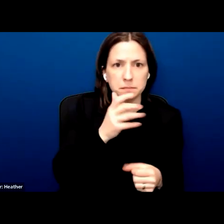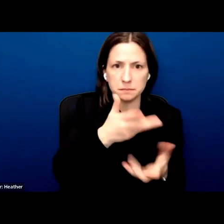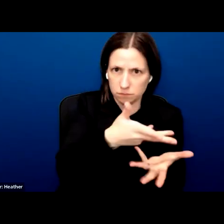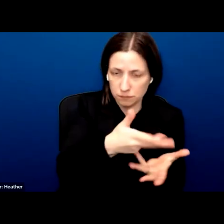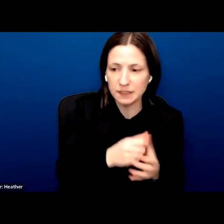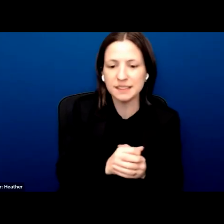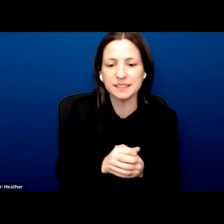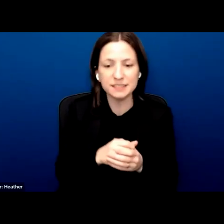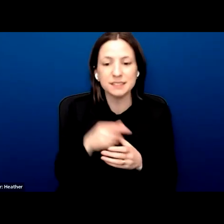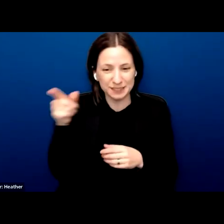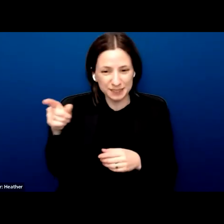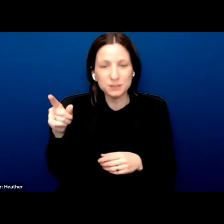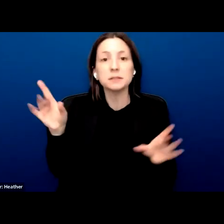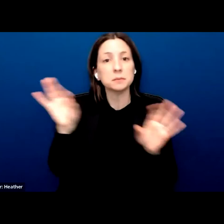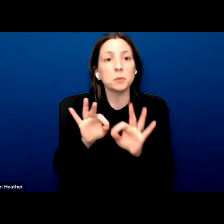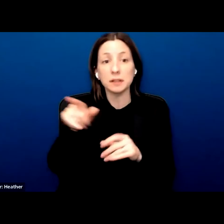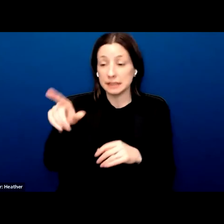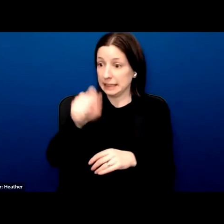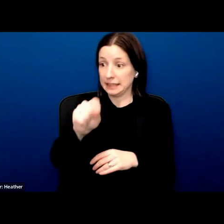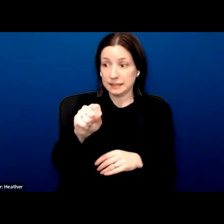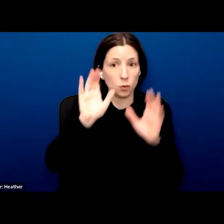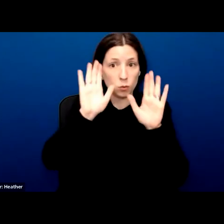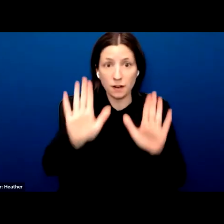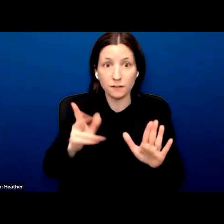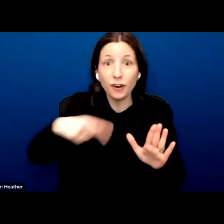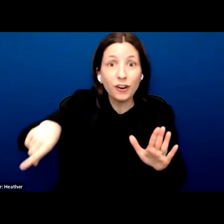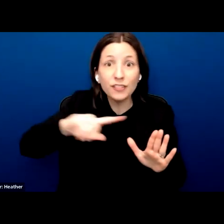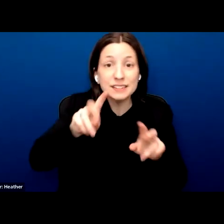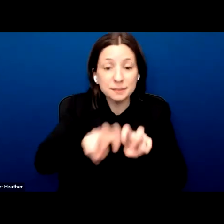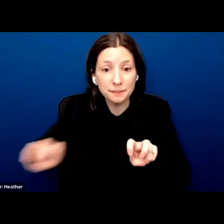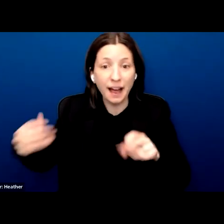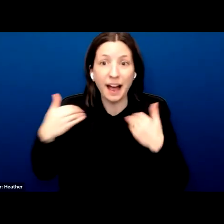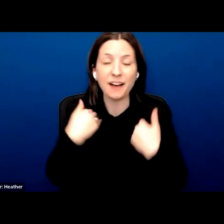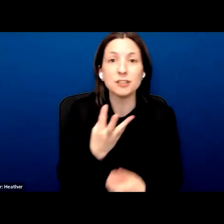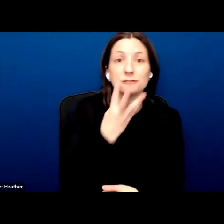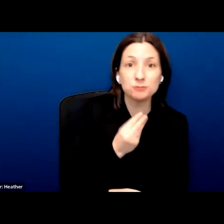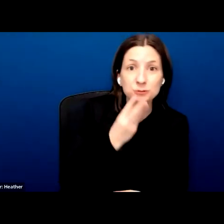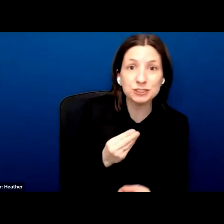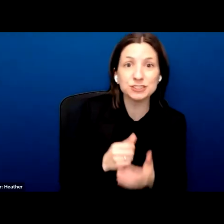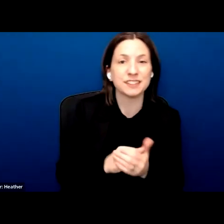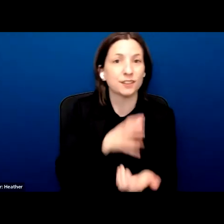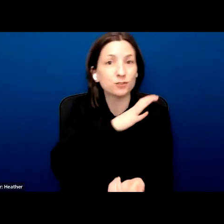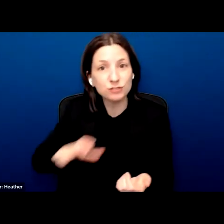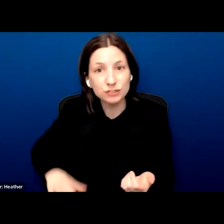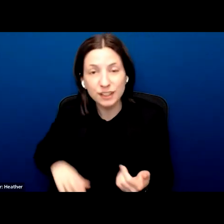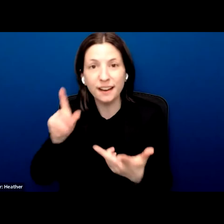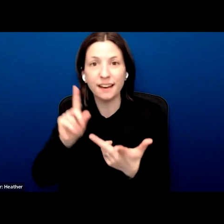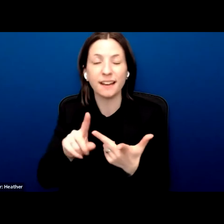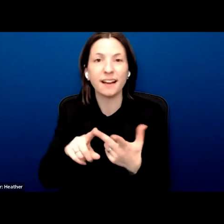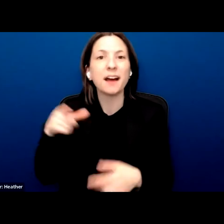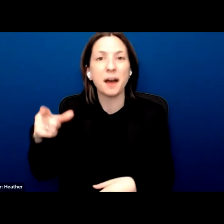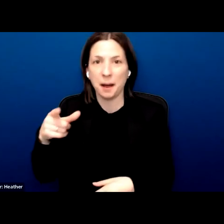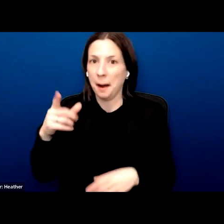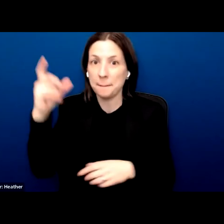interfaith reality, it's wonderful that this panel has Jewish, Christian, and Muslim representation. And so it should, and that's